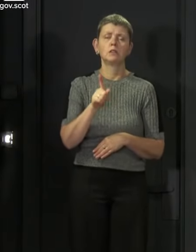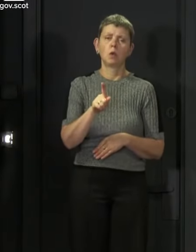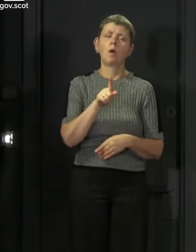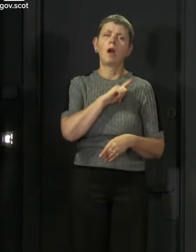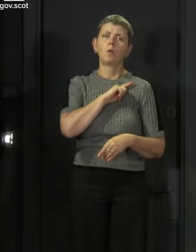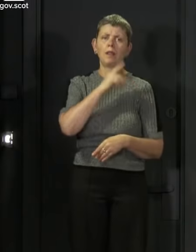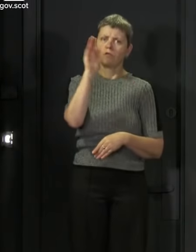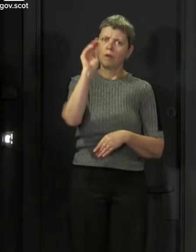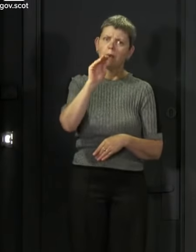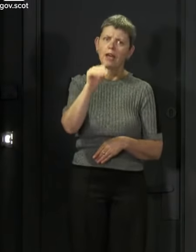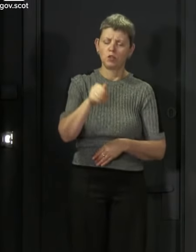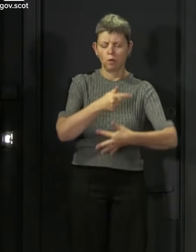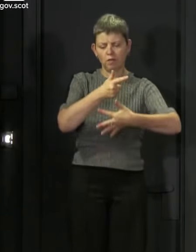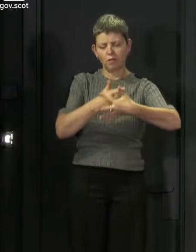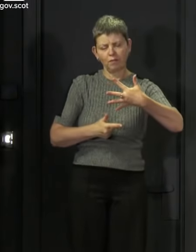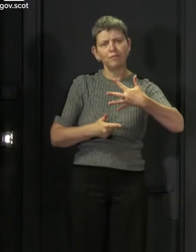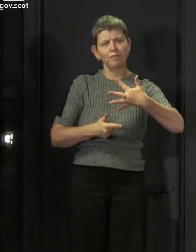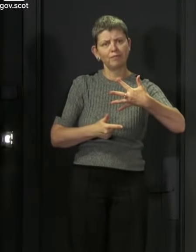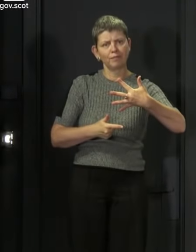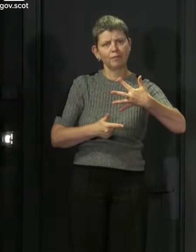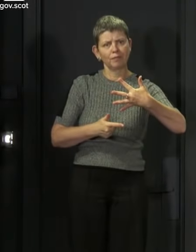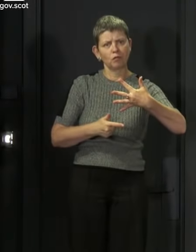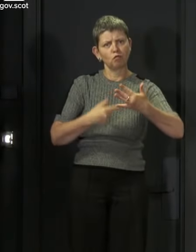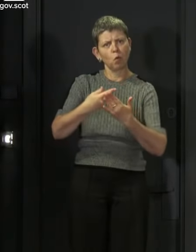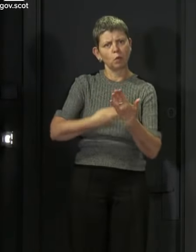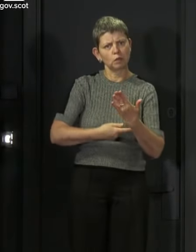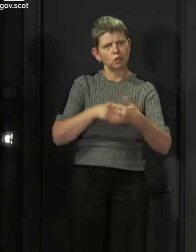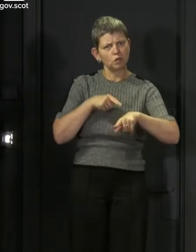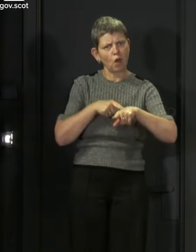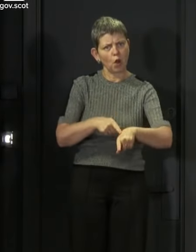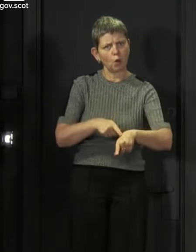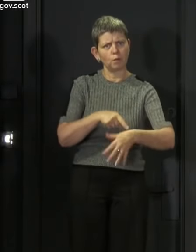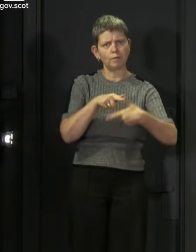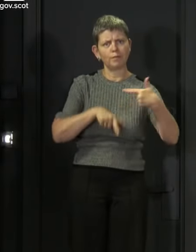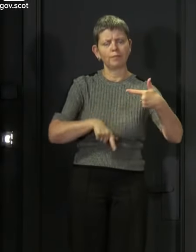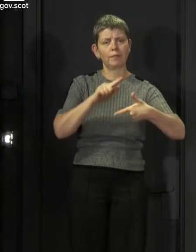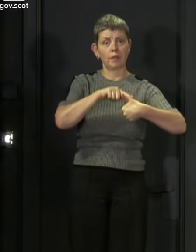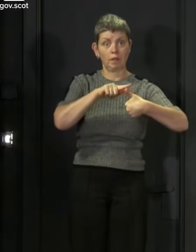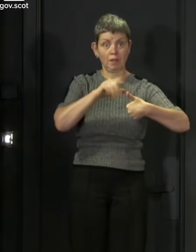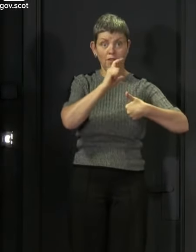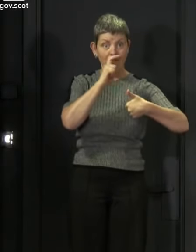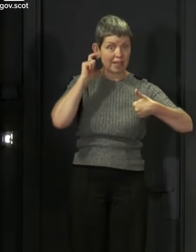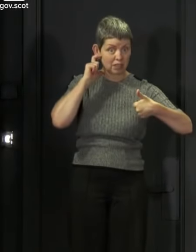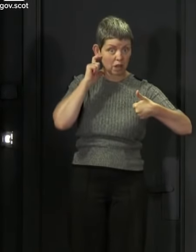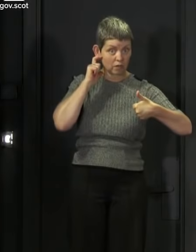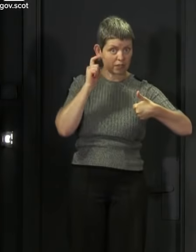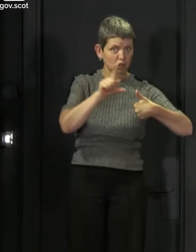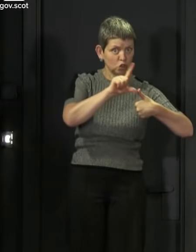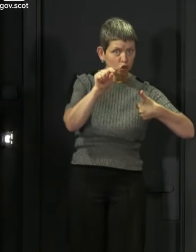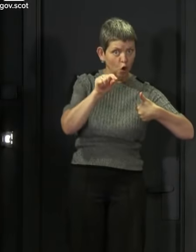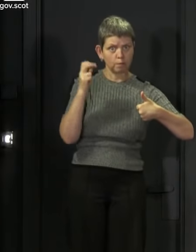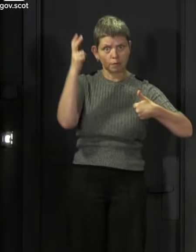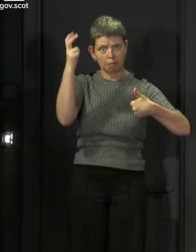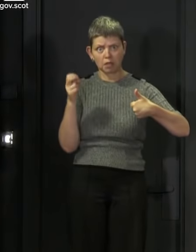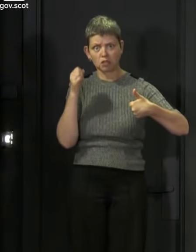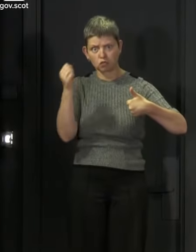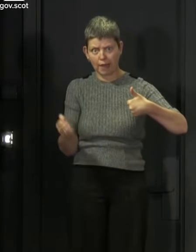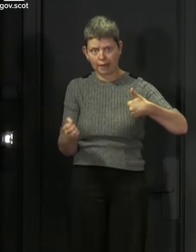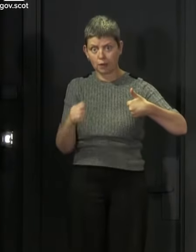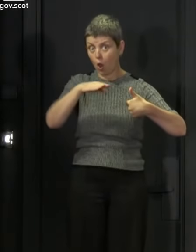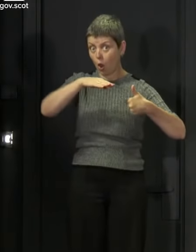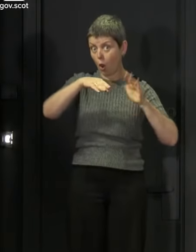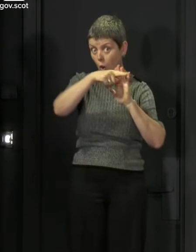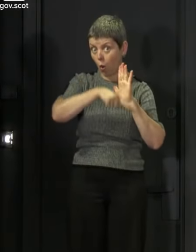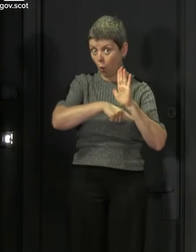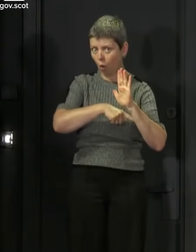of the facts that we're asking people to remember and comply with. Face coverings in shops and public transport, that's the law, but